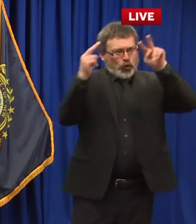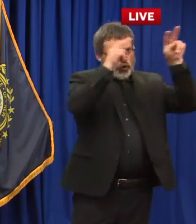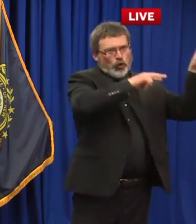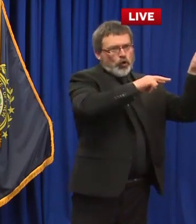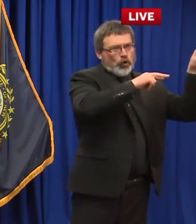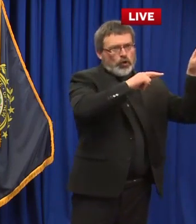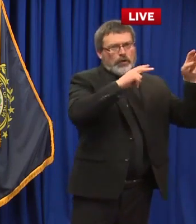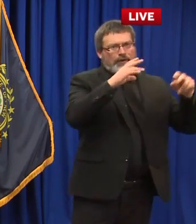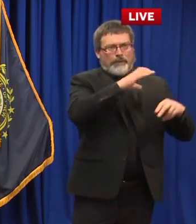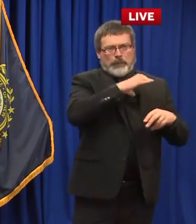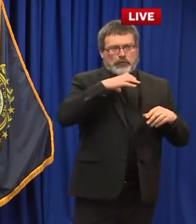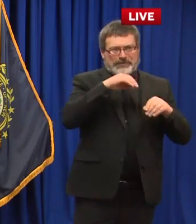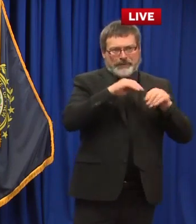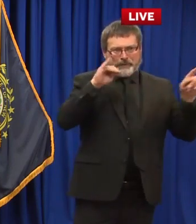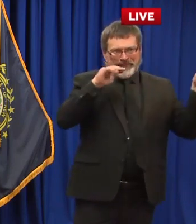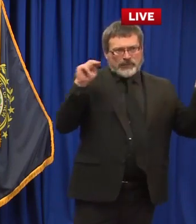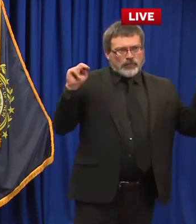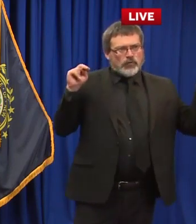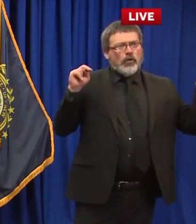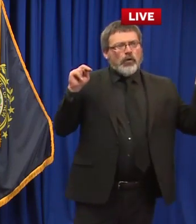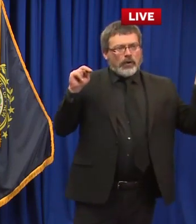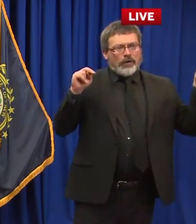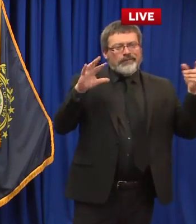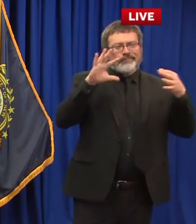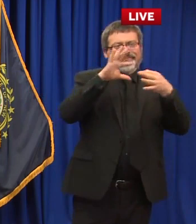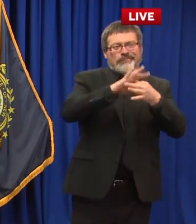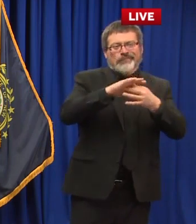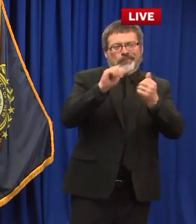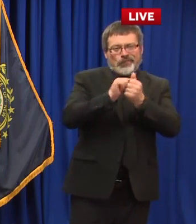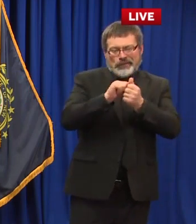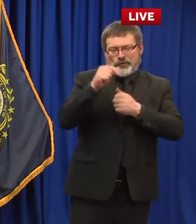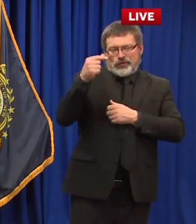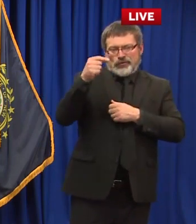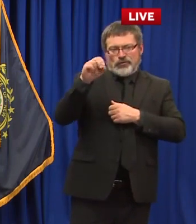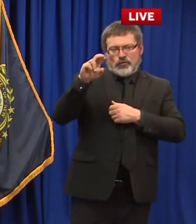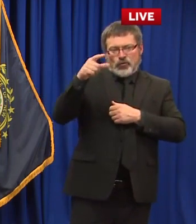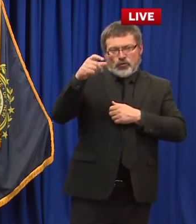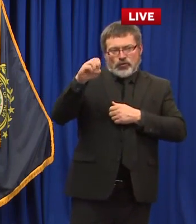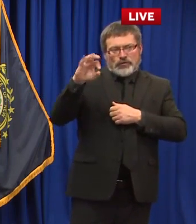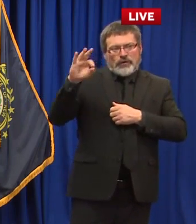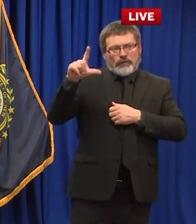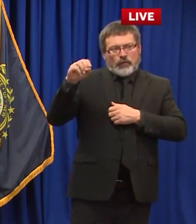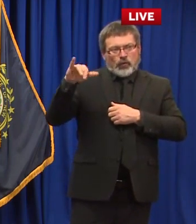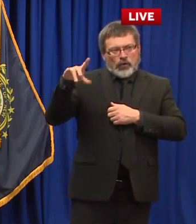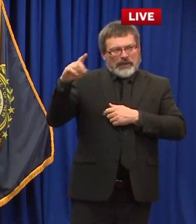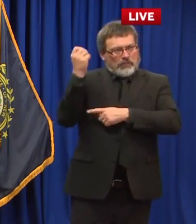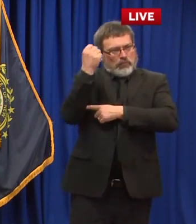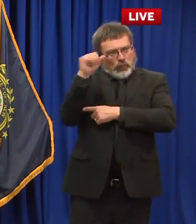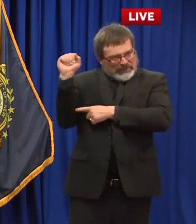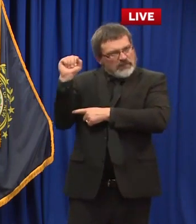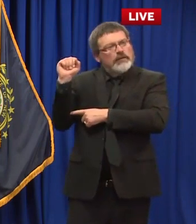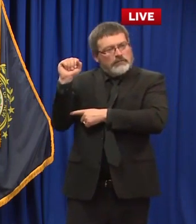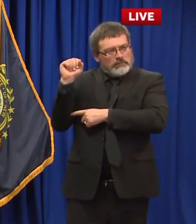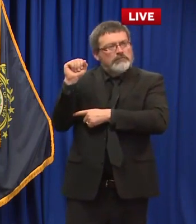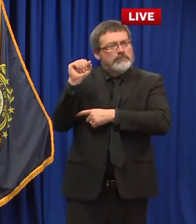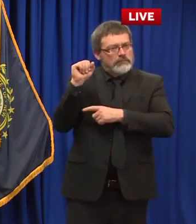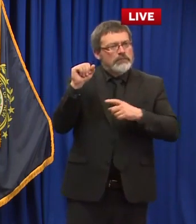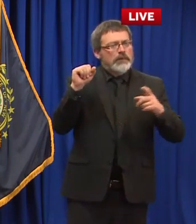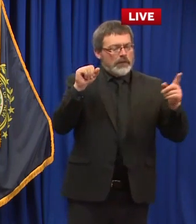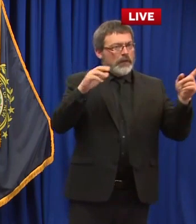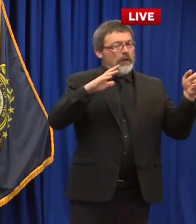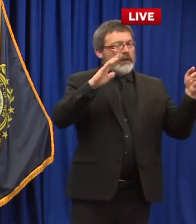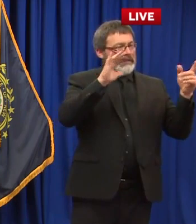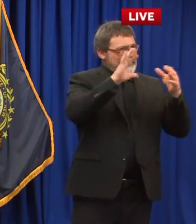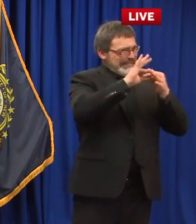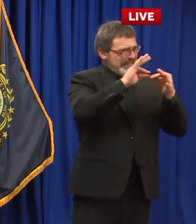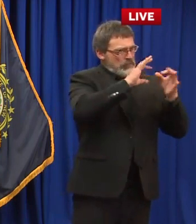greg floyd george floyd protest saying if you participate in the protest please get tested yesterday the cdc chairman redfield did the